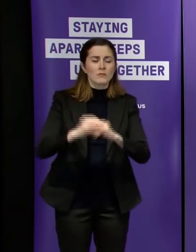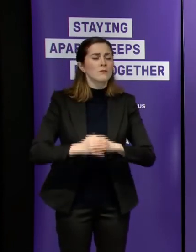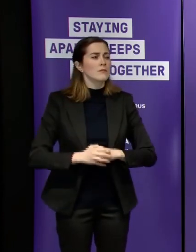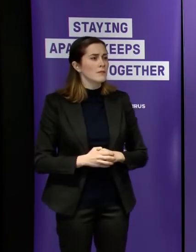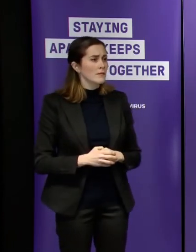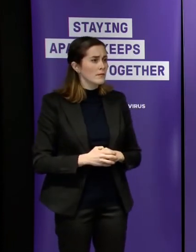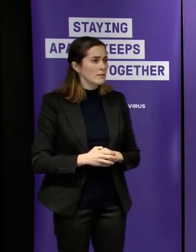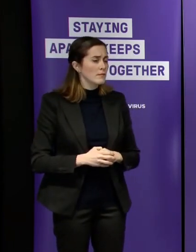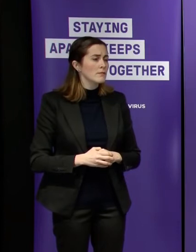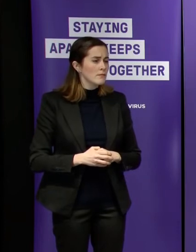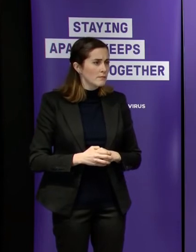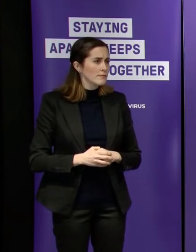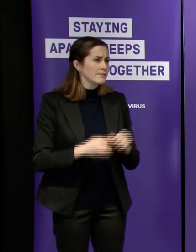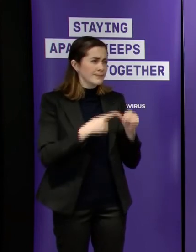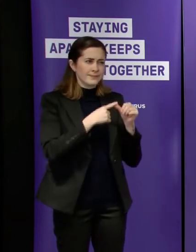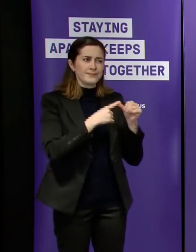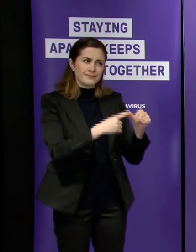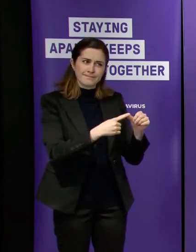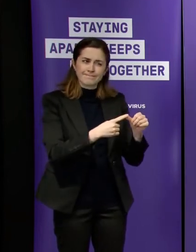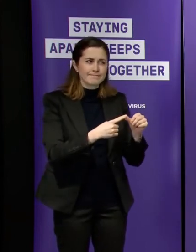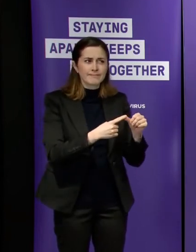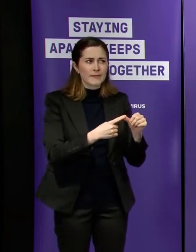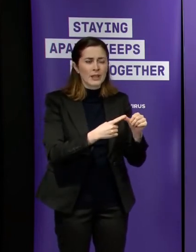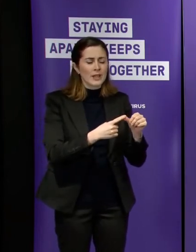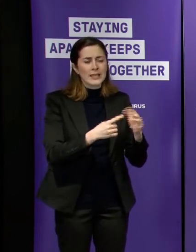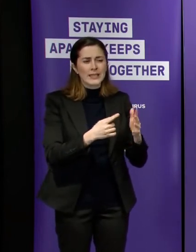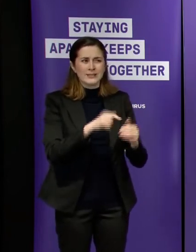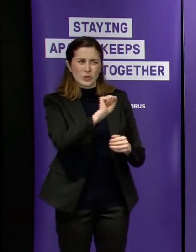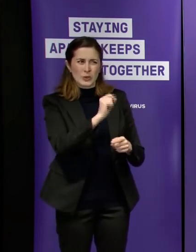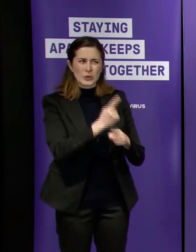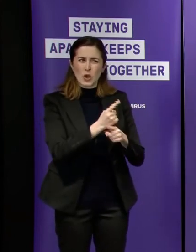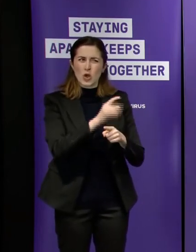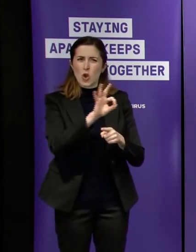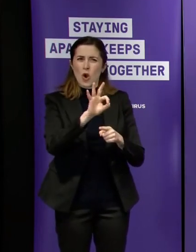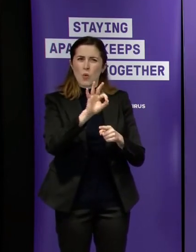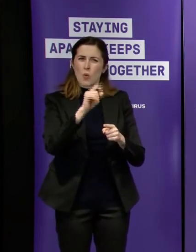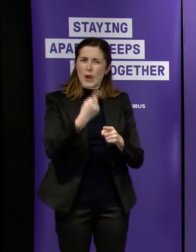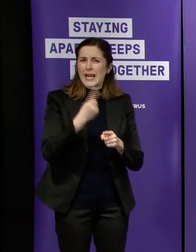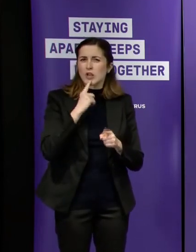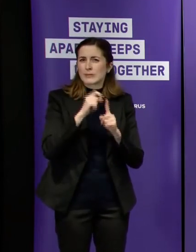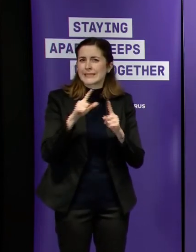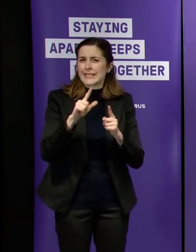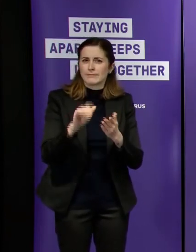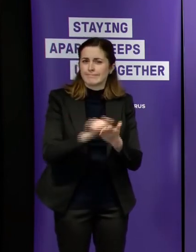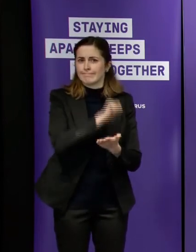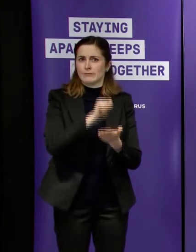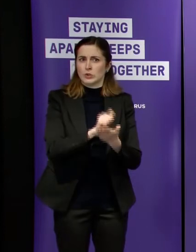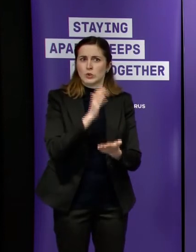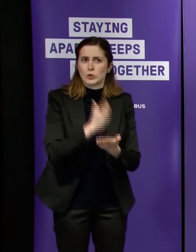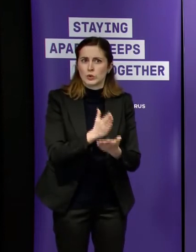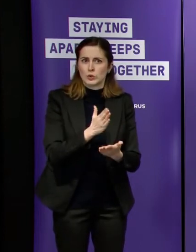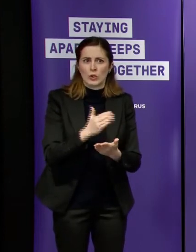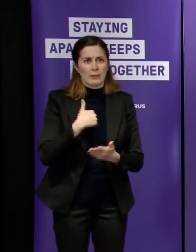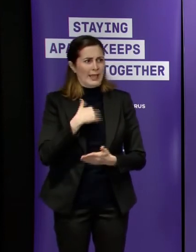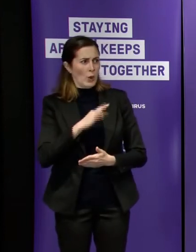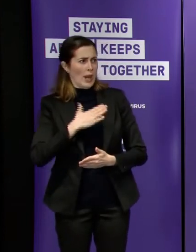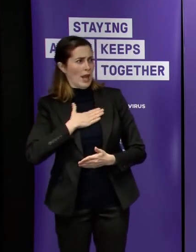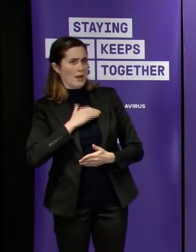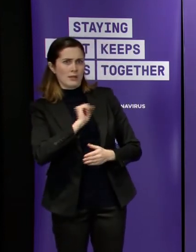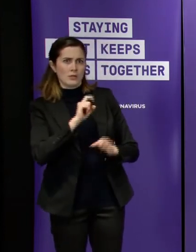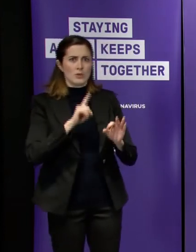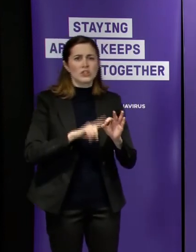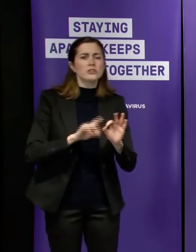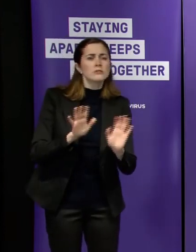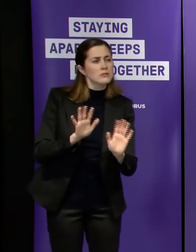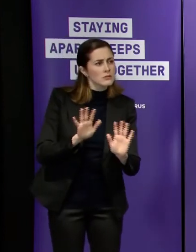um that that's not that's completely irrelevant and not necessarily accurate alex can i say uh sorry that you didn't blame people